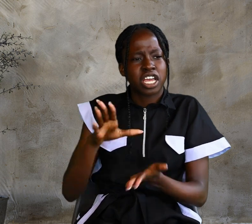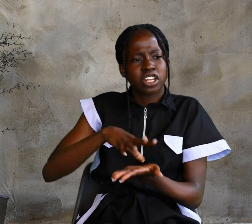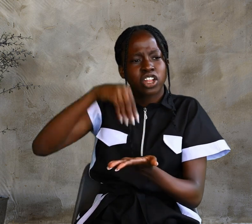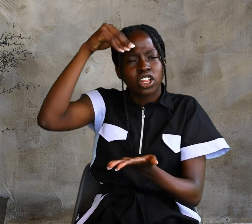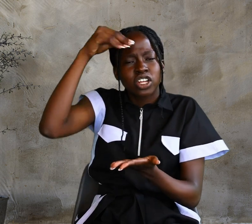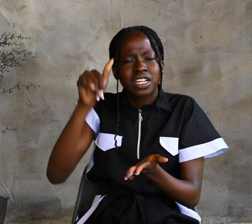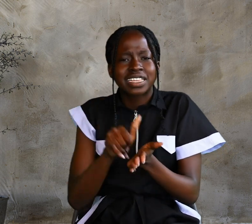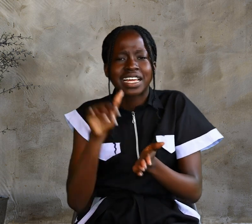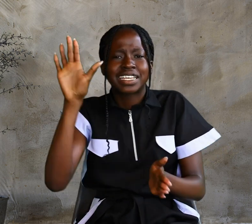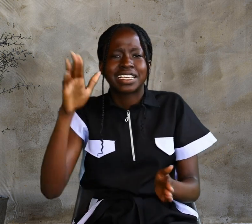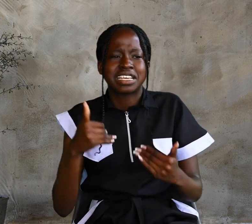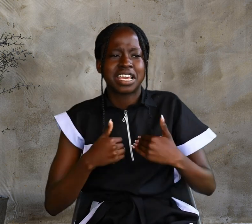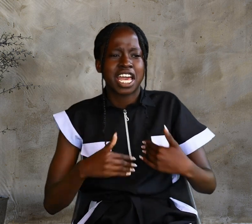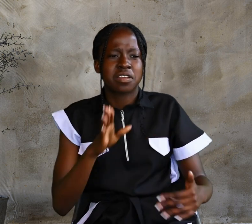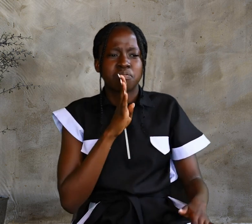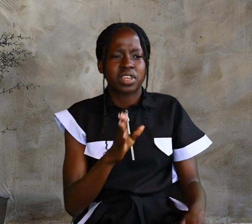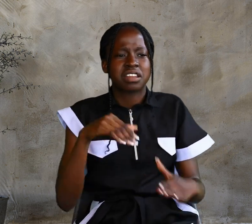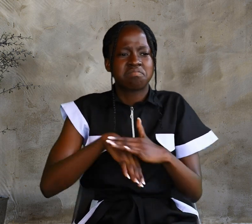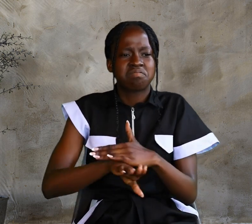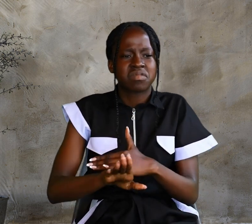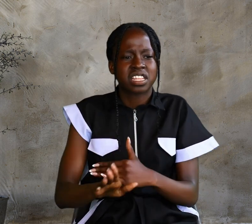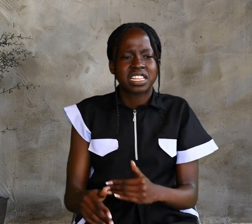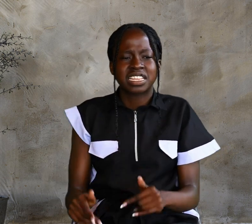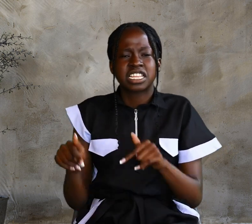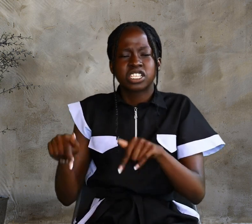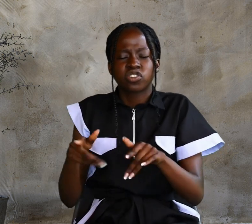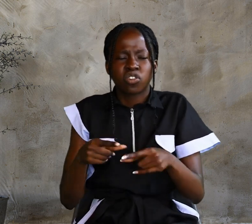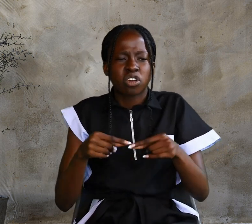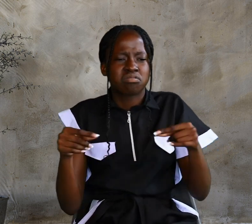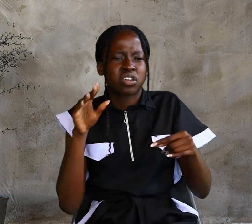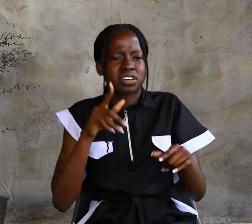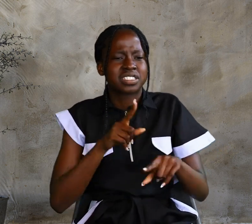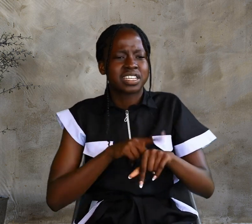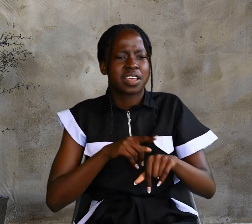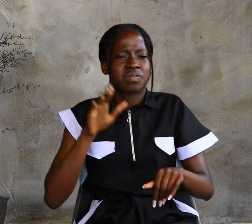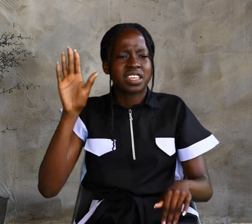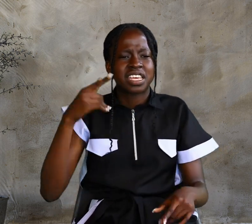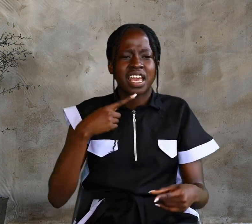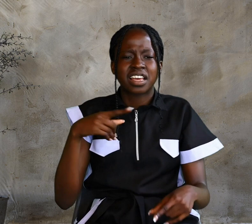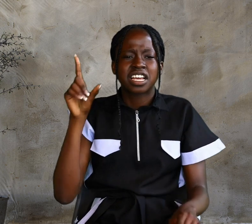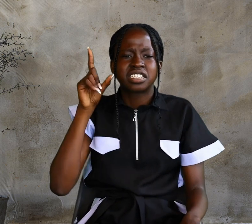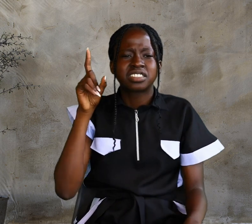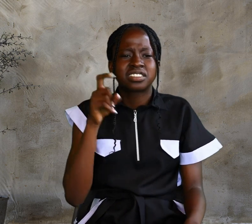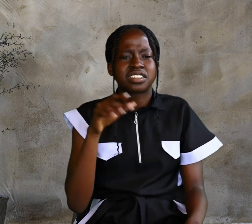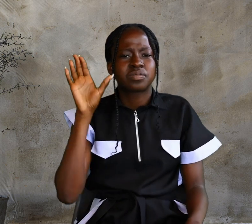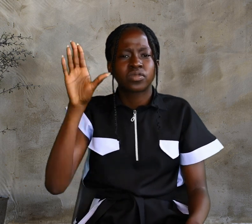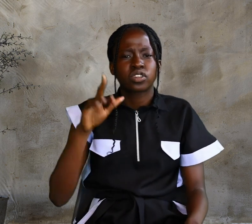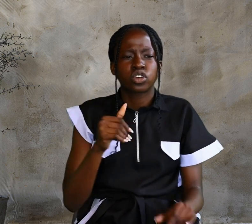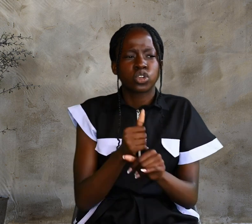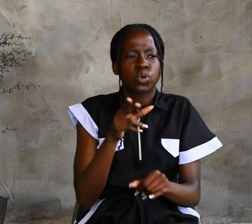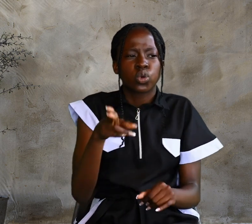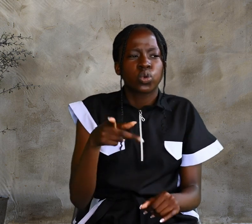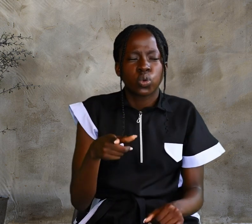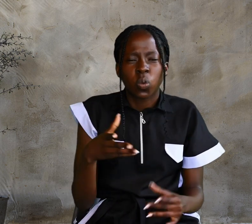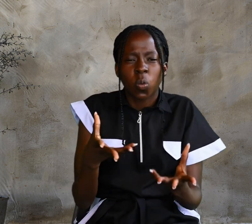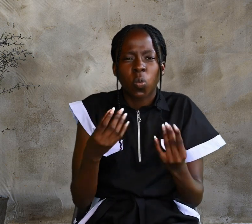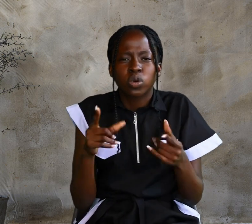had been in this condition for a long time, he asked him, Do you want to get well? Sir,